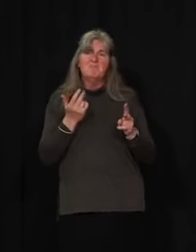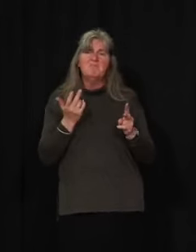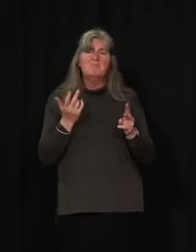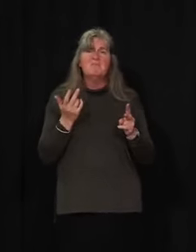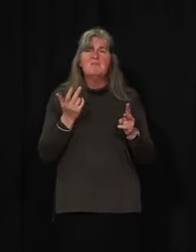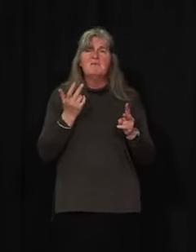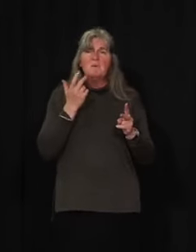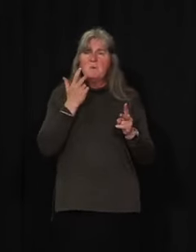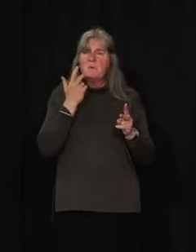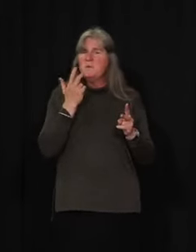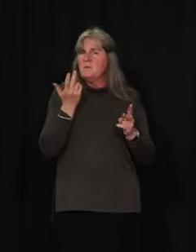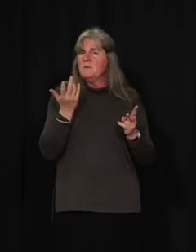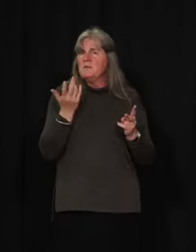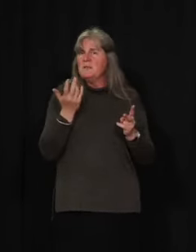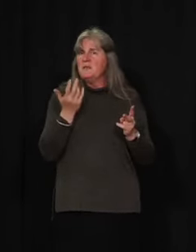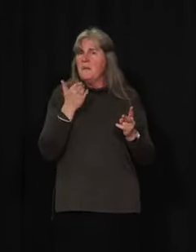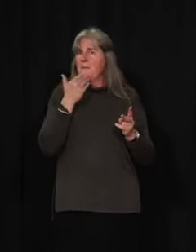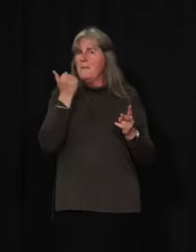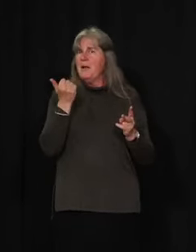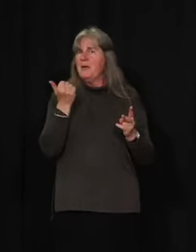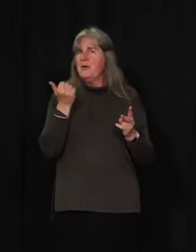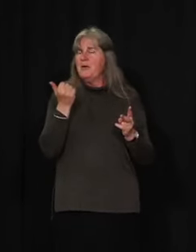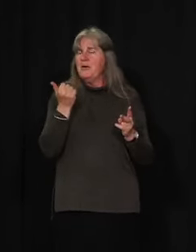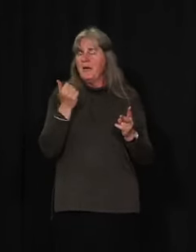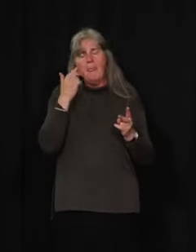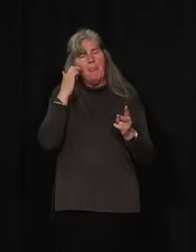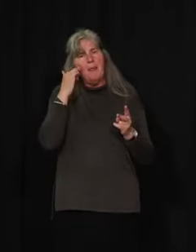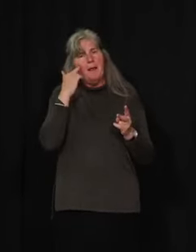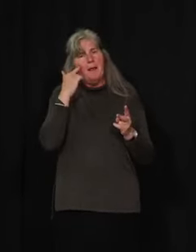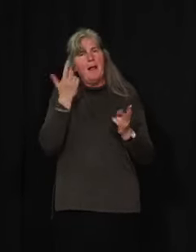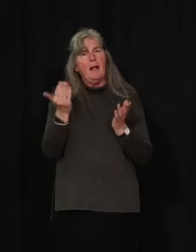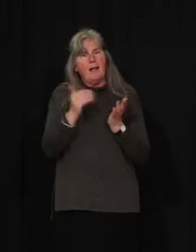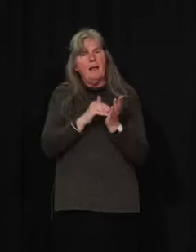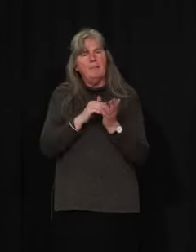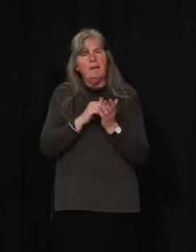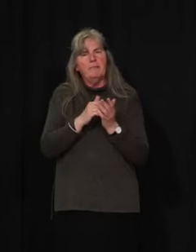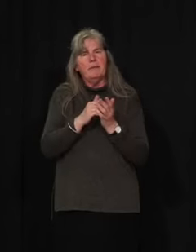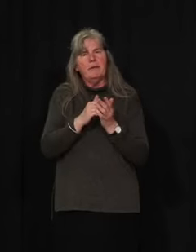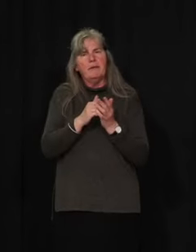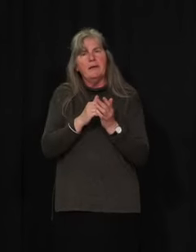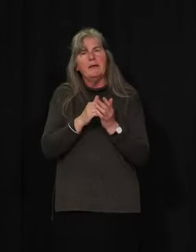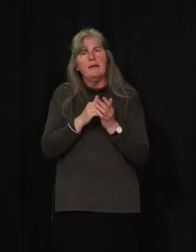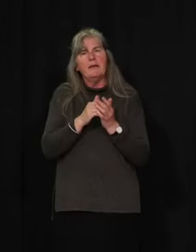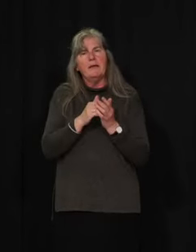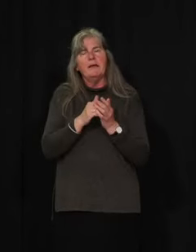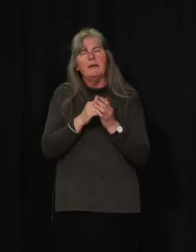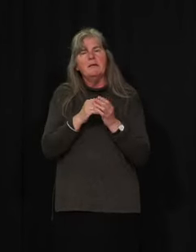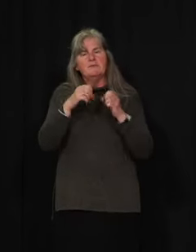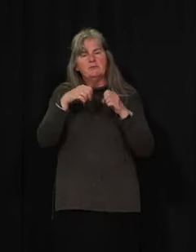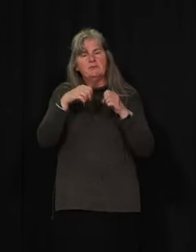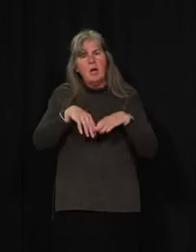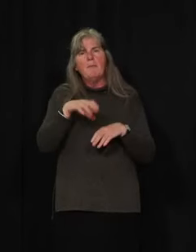we'll obviously be in a much better place to reconsider those. As Premier mentioned,